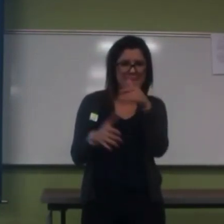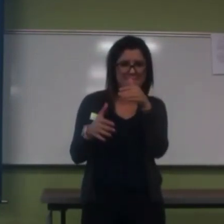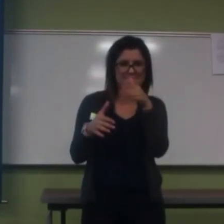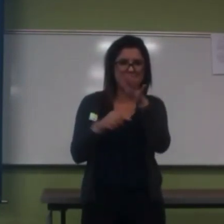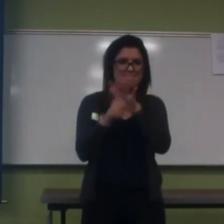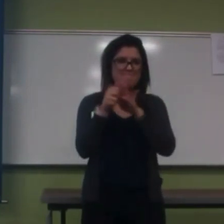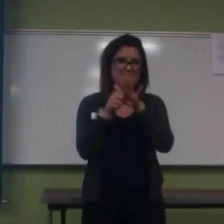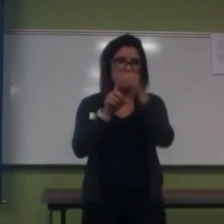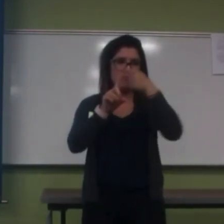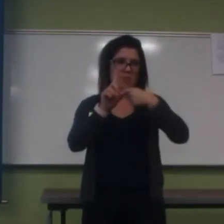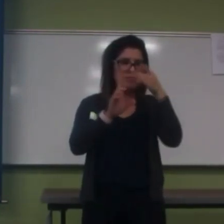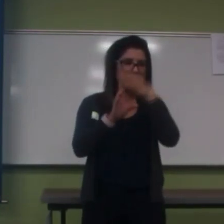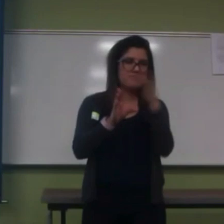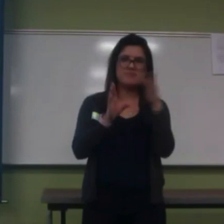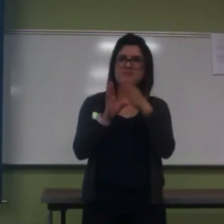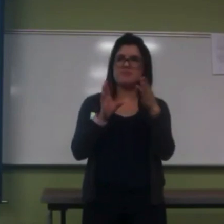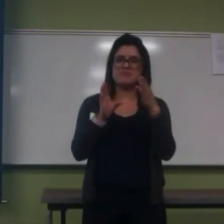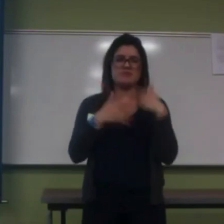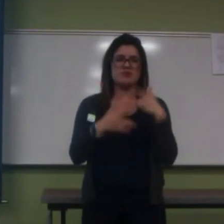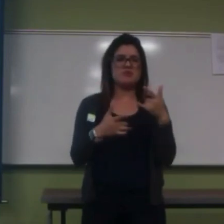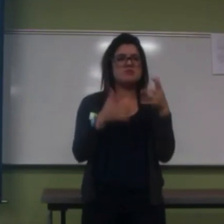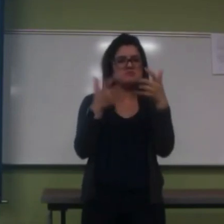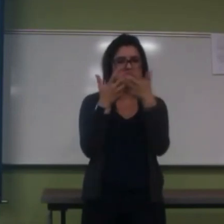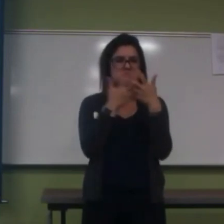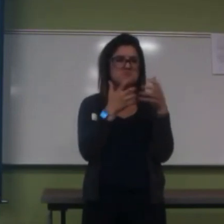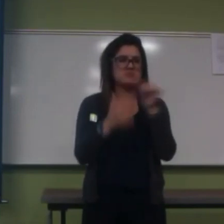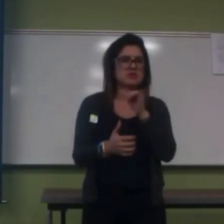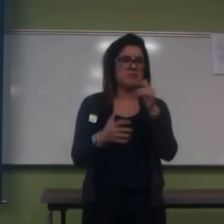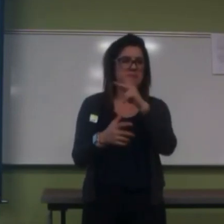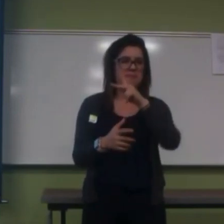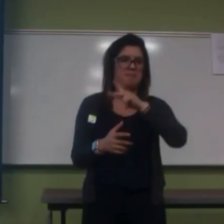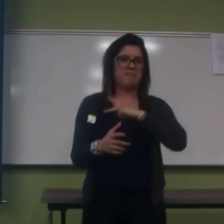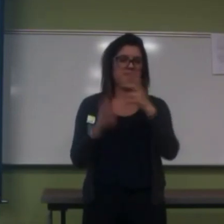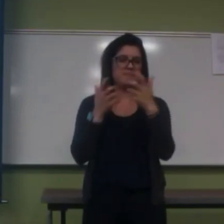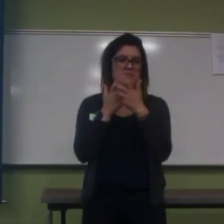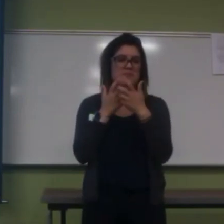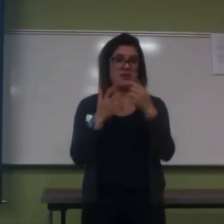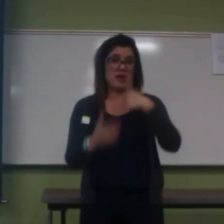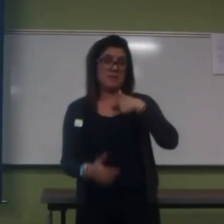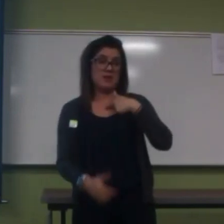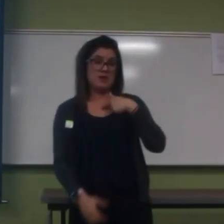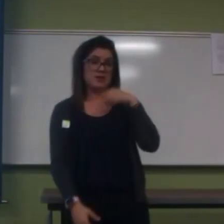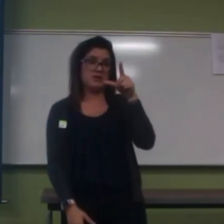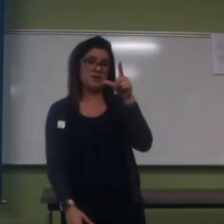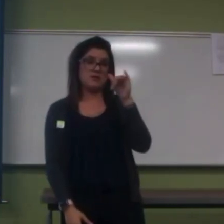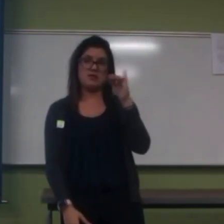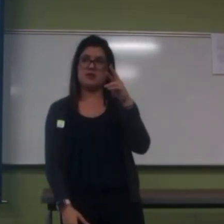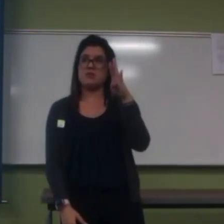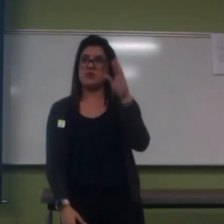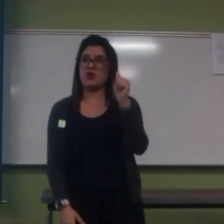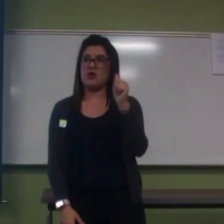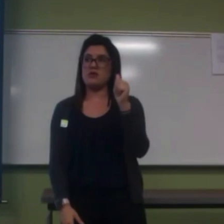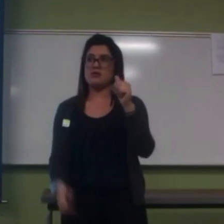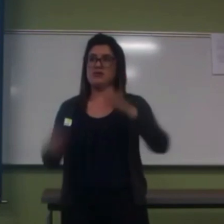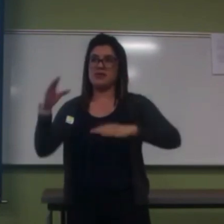Myself, I'm a Libra, and if I do say so myself, I'm pretty friendly,